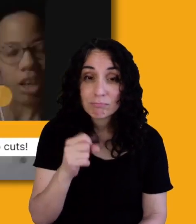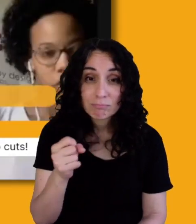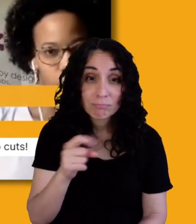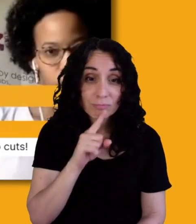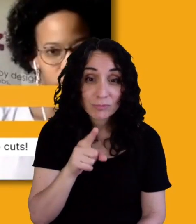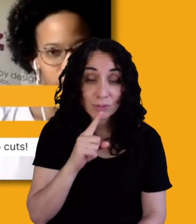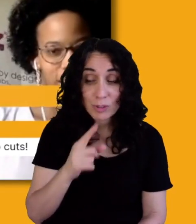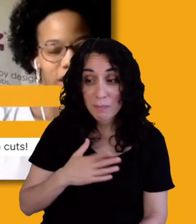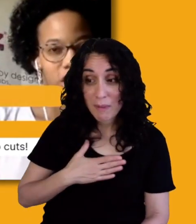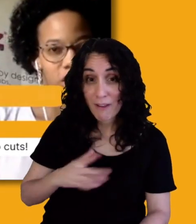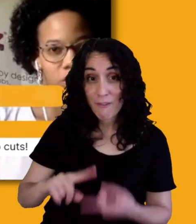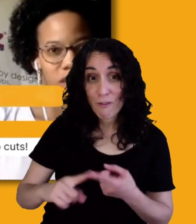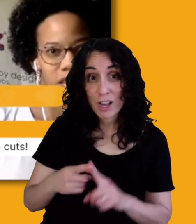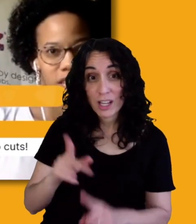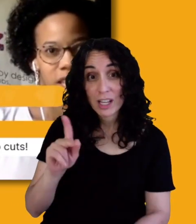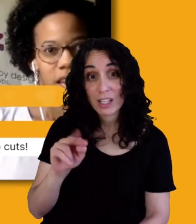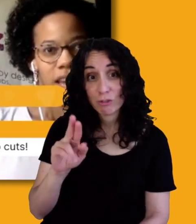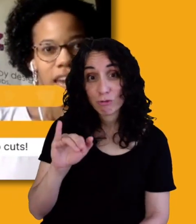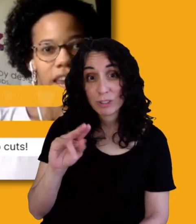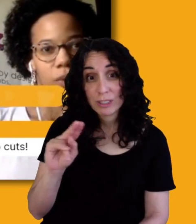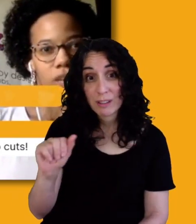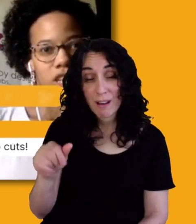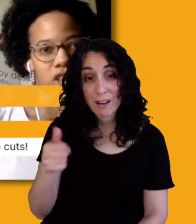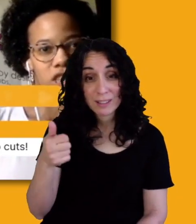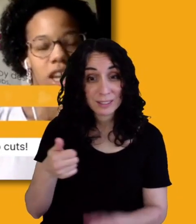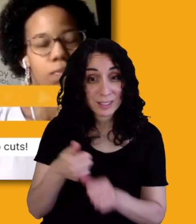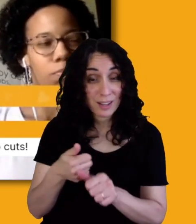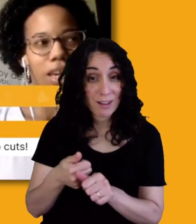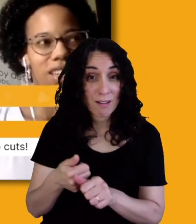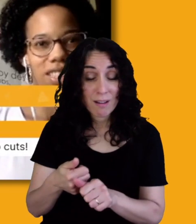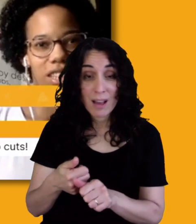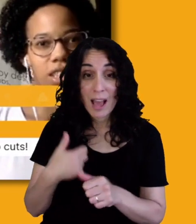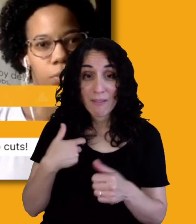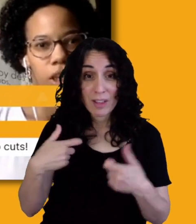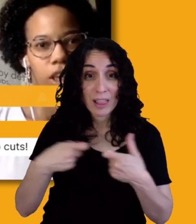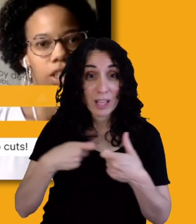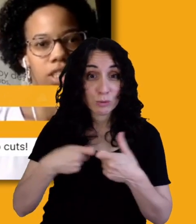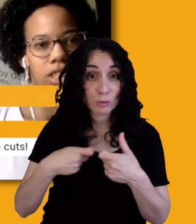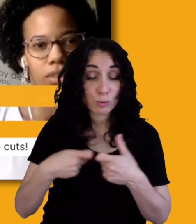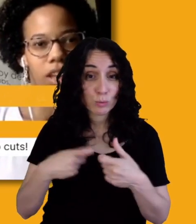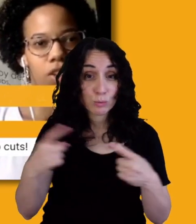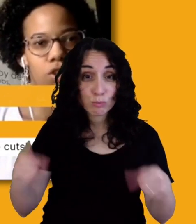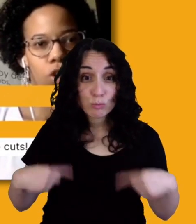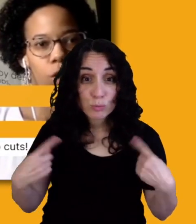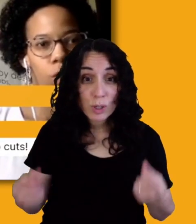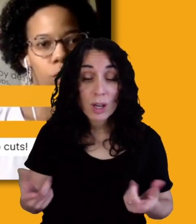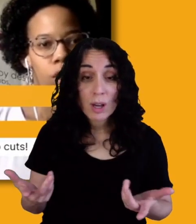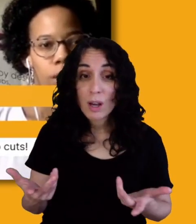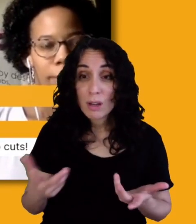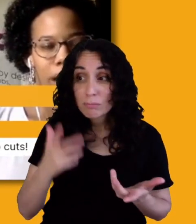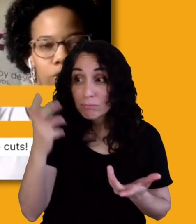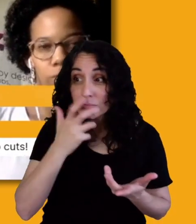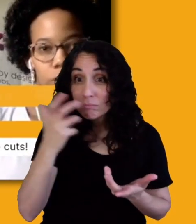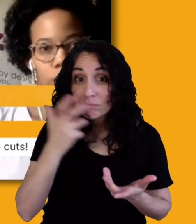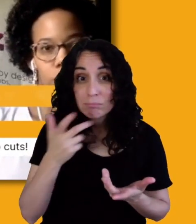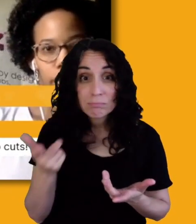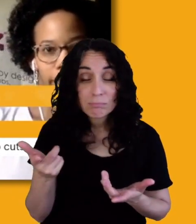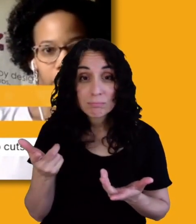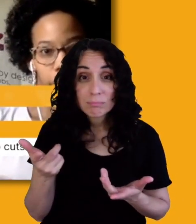wheelchair that she uses. And it was just amazing to me, something so monumental, like Grand